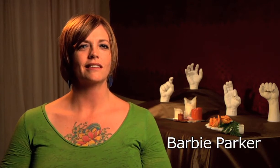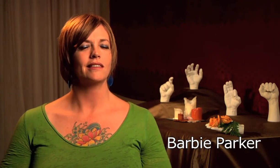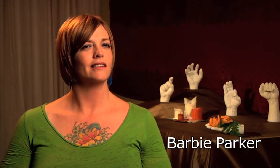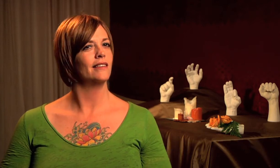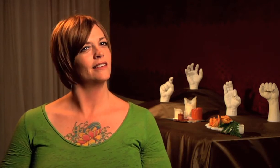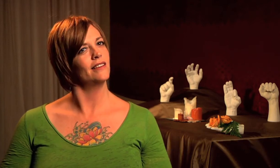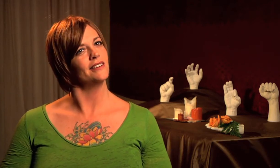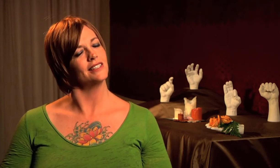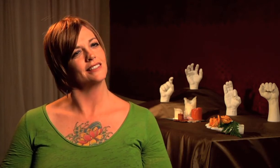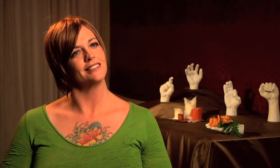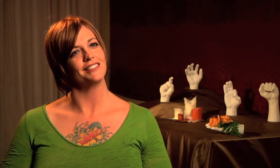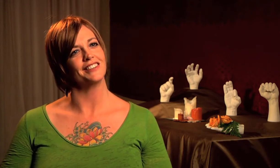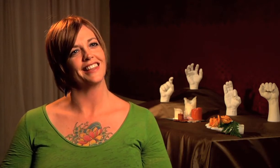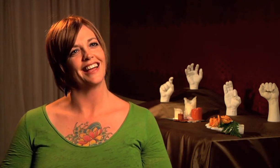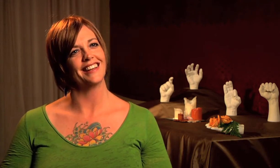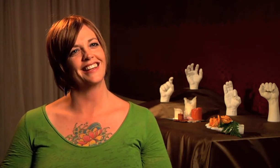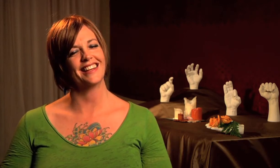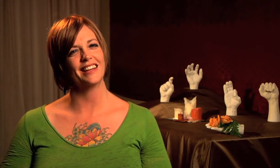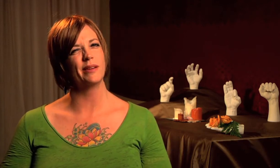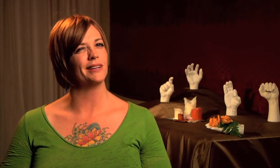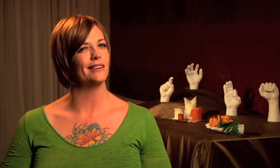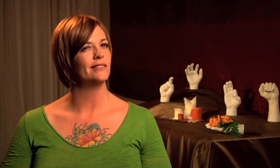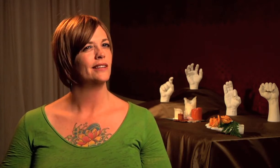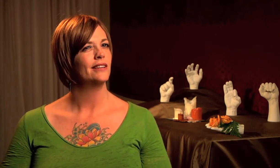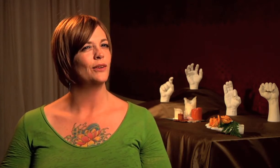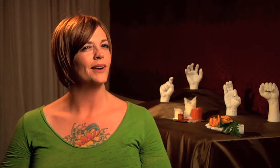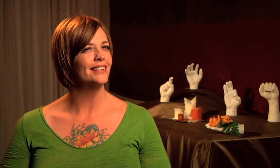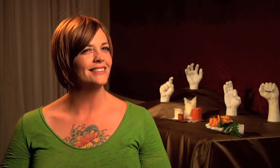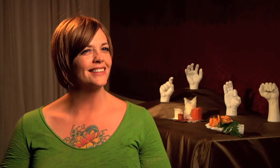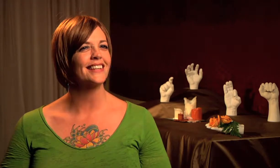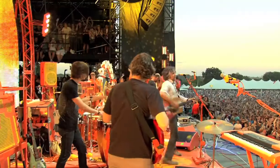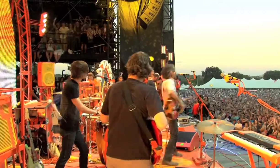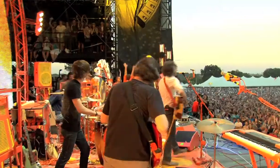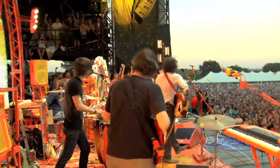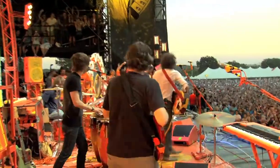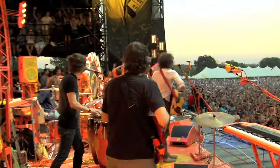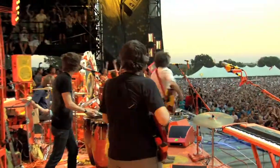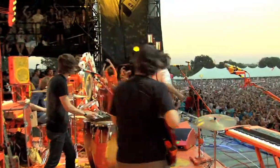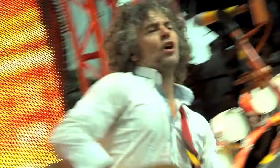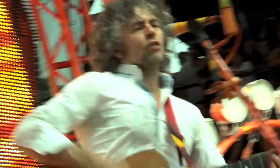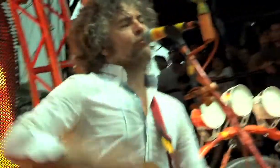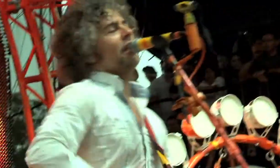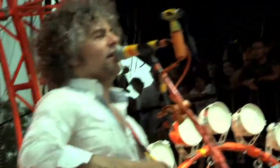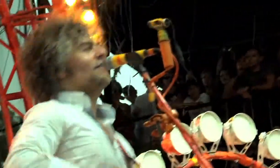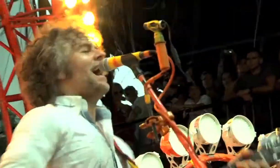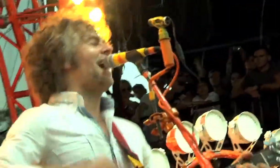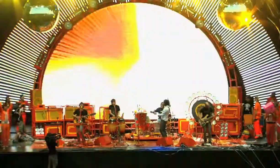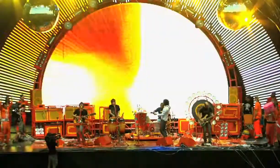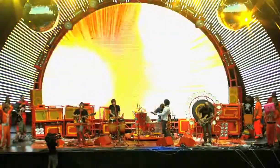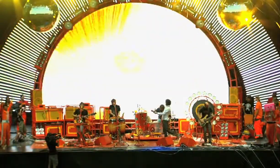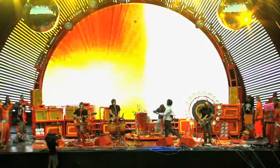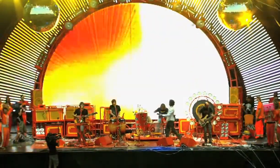you always get this little turn in the head and people go, you what? I love